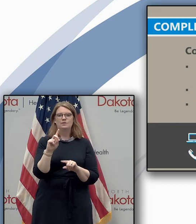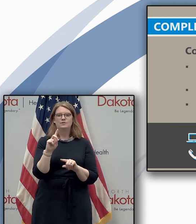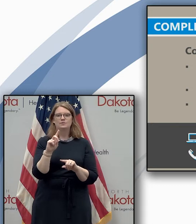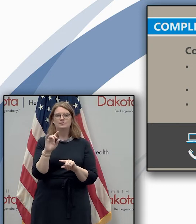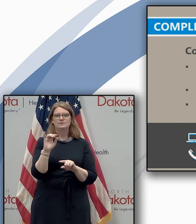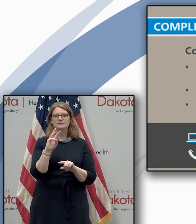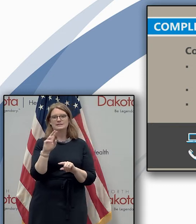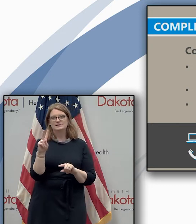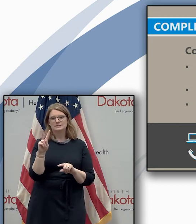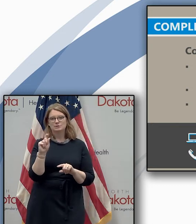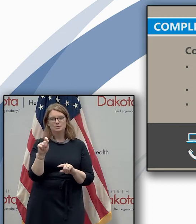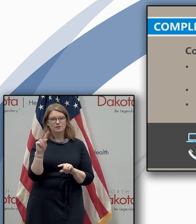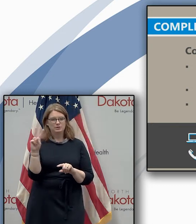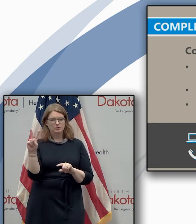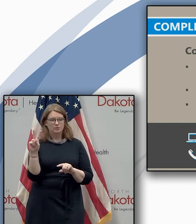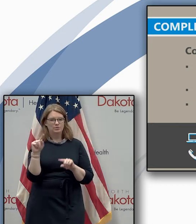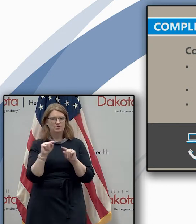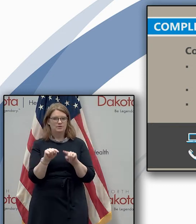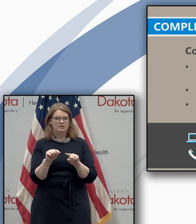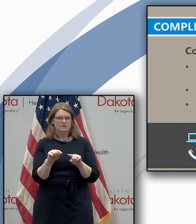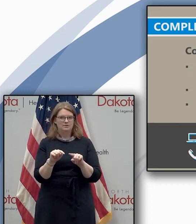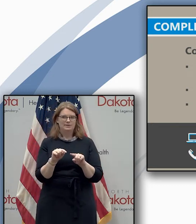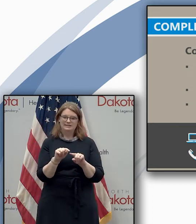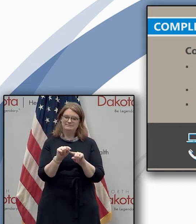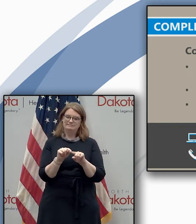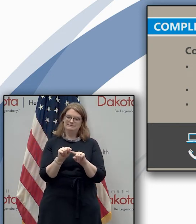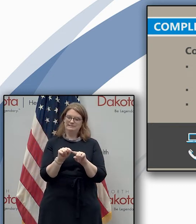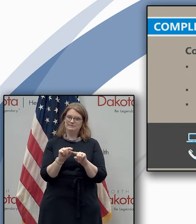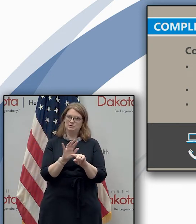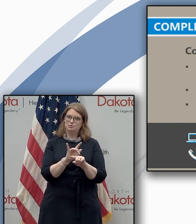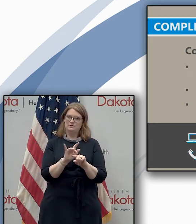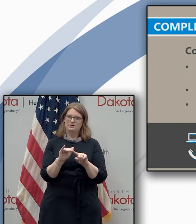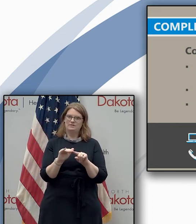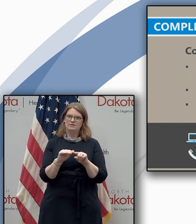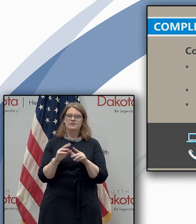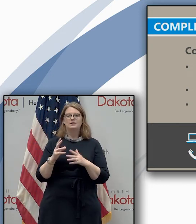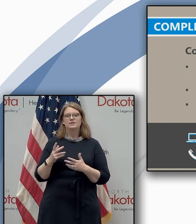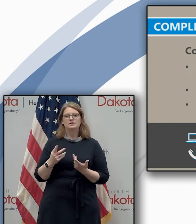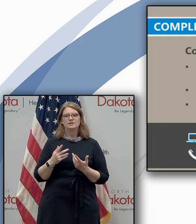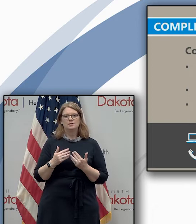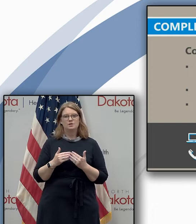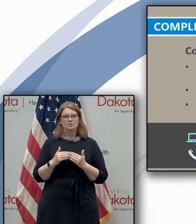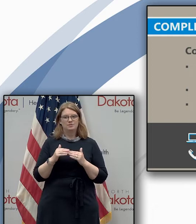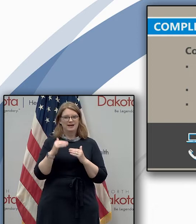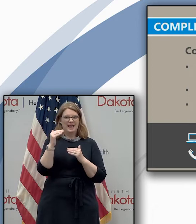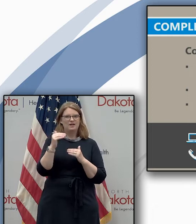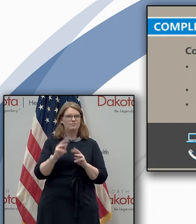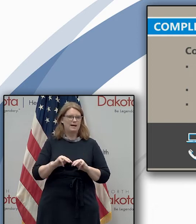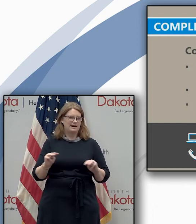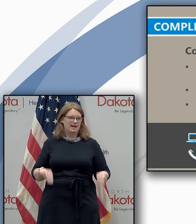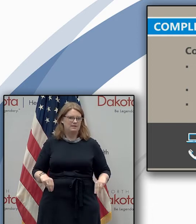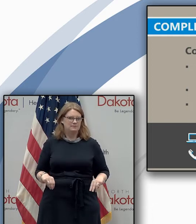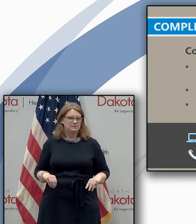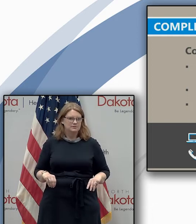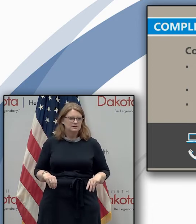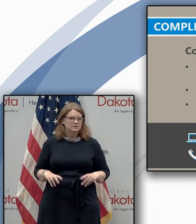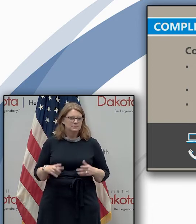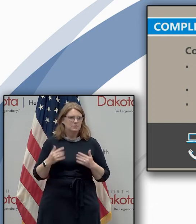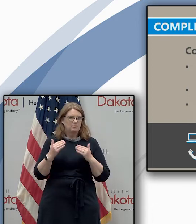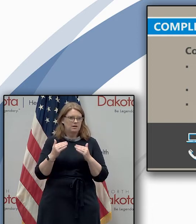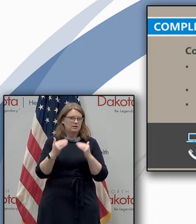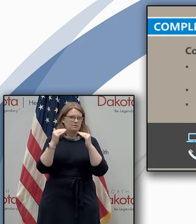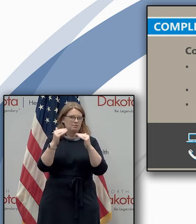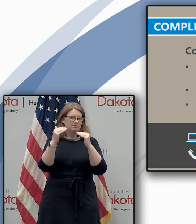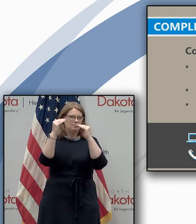.2 and uh but we do remain ahead of montana let's keep it that way but we should have